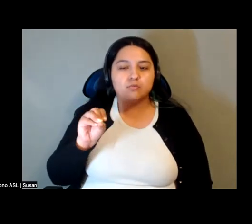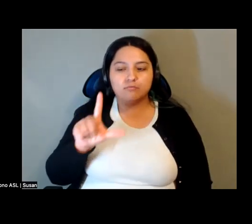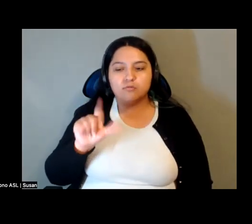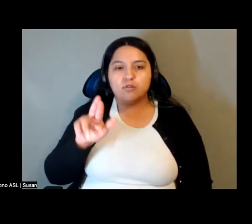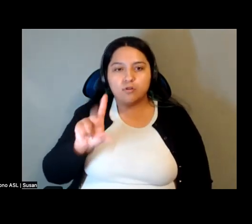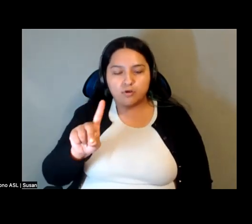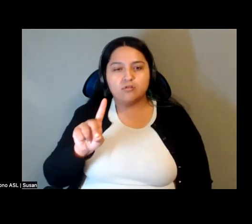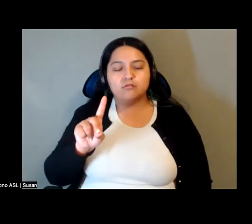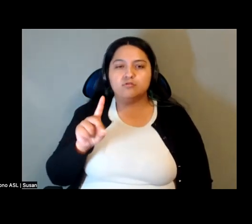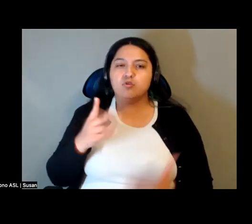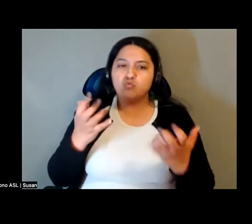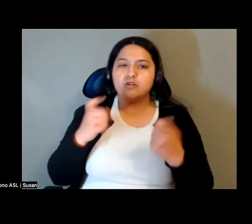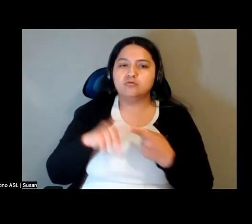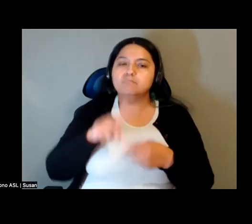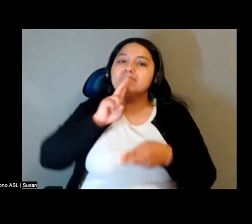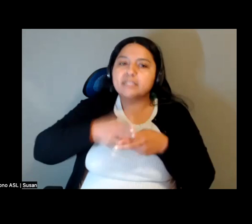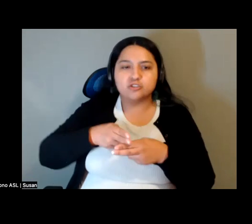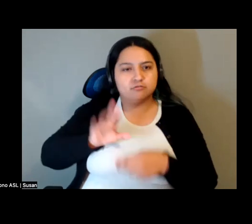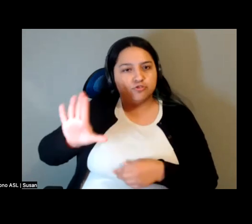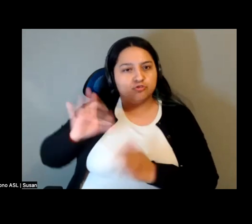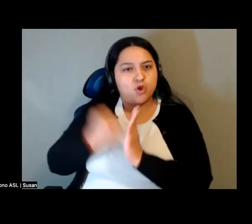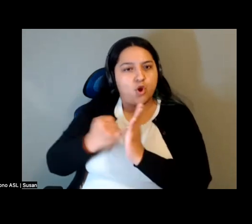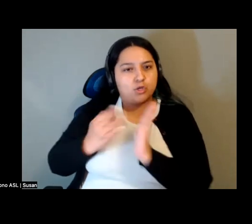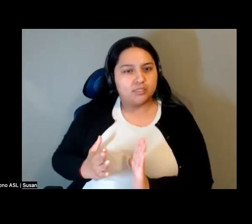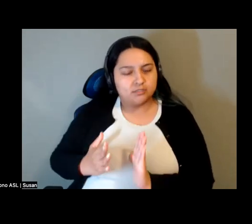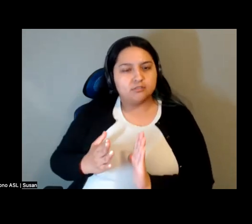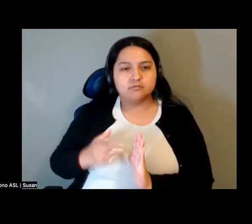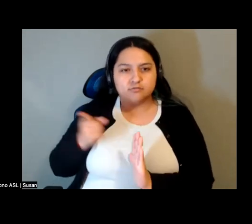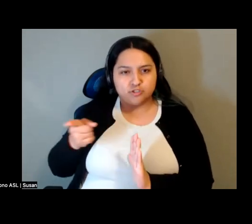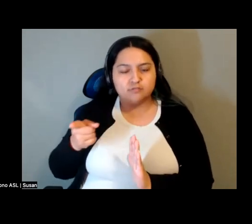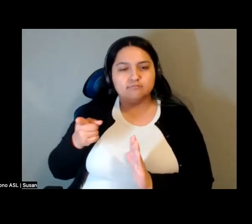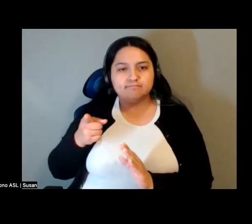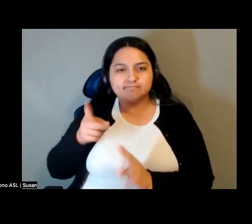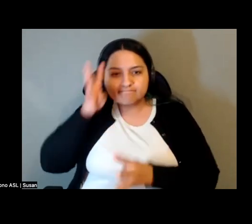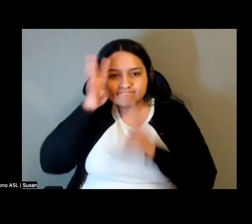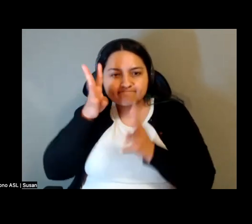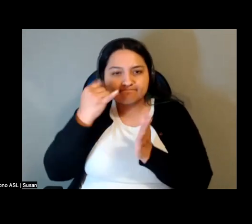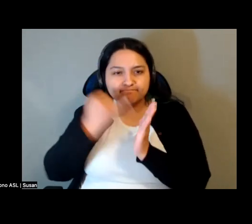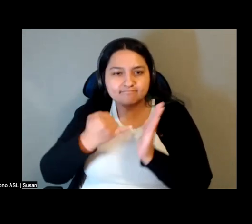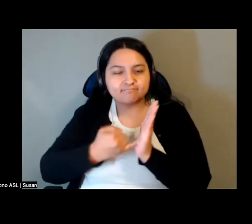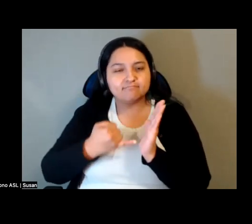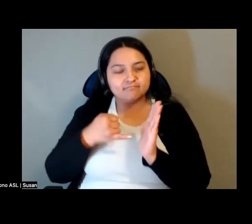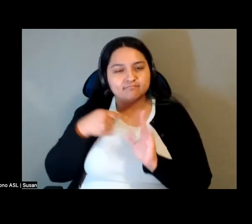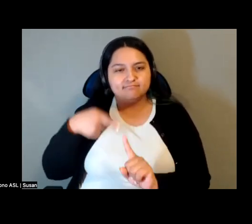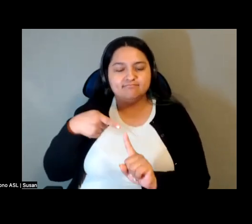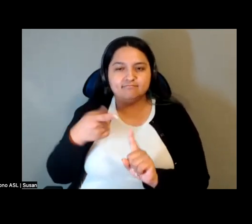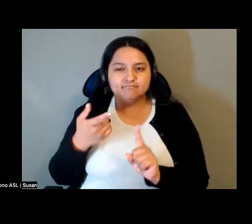we wanted to give credit to that artist for providing this really important, inspiring